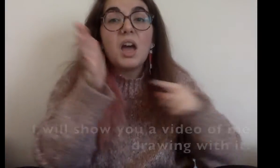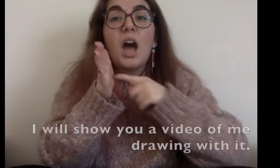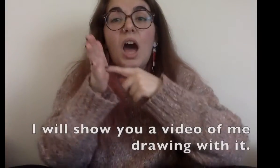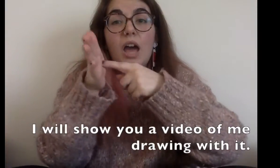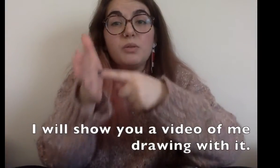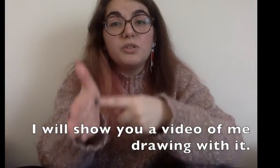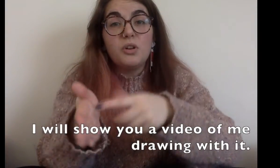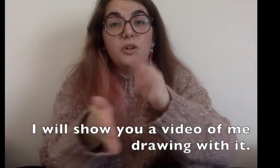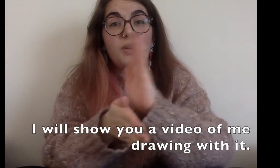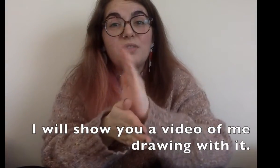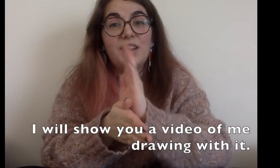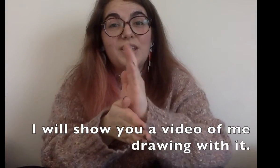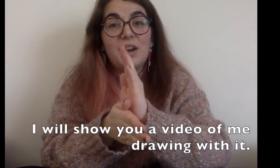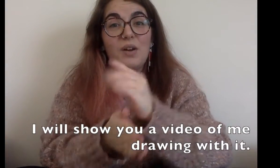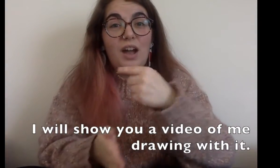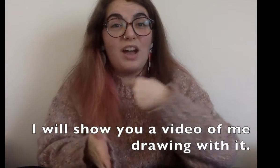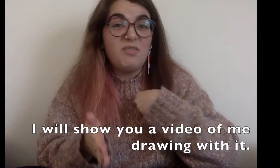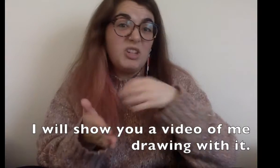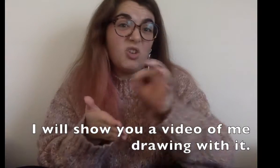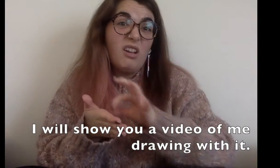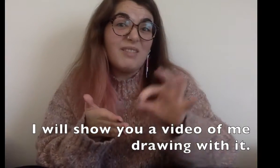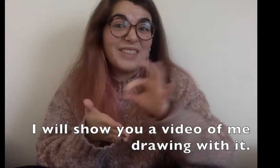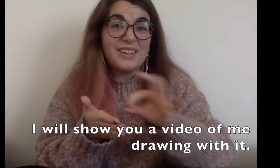I will show you a video of me drawing with it.